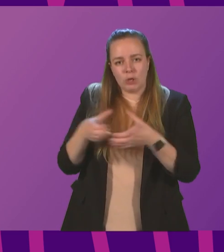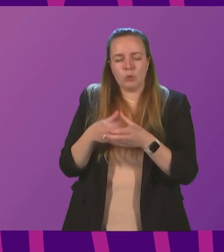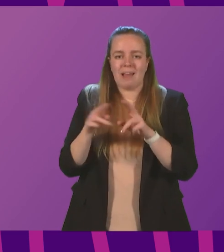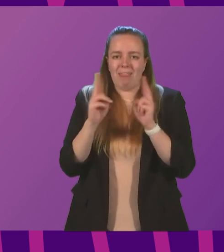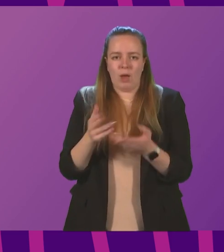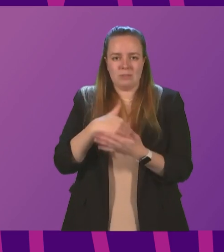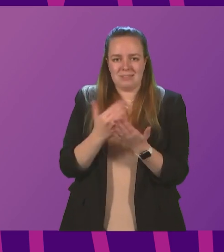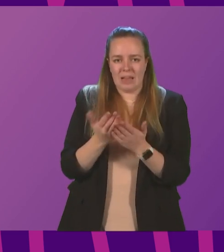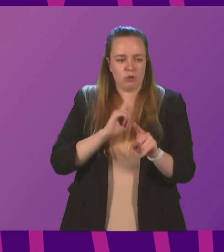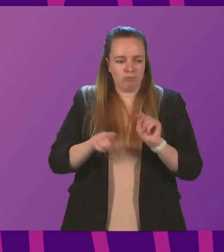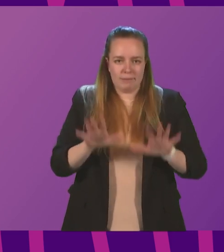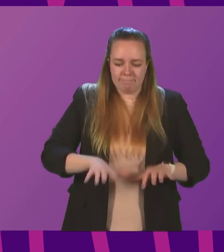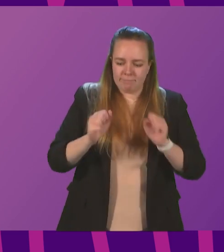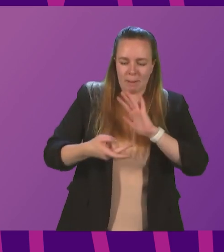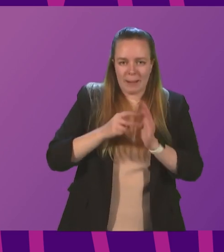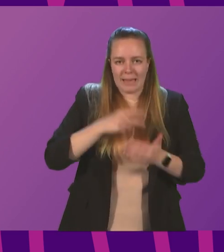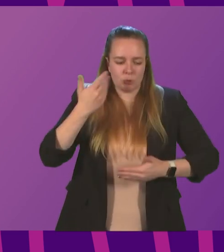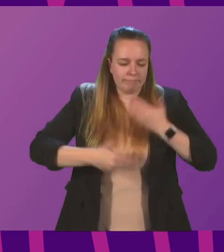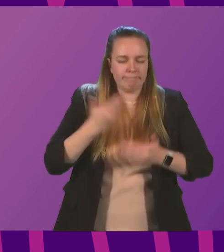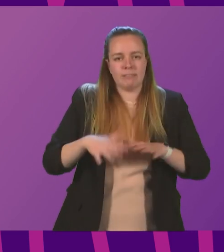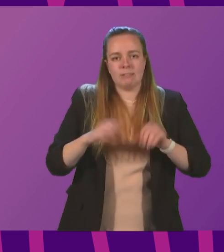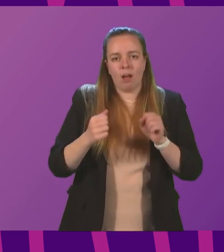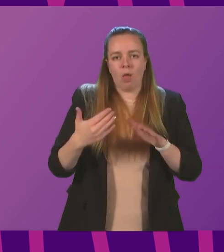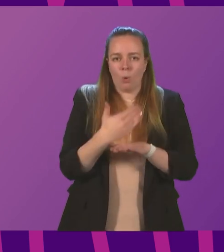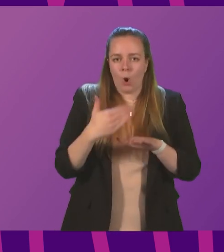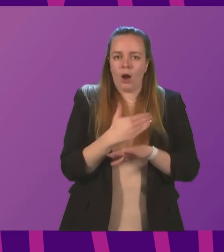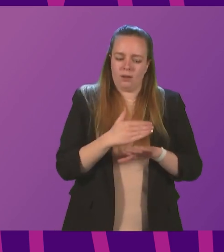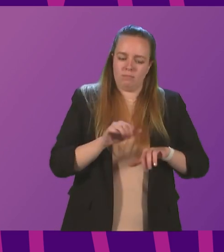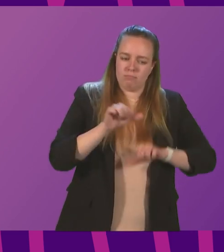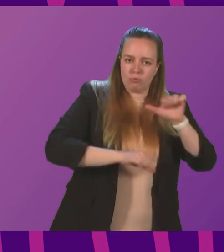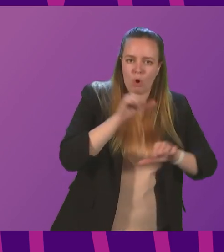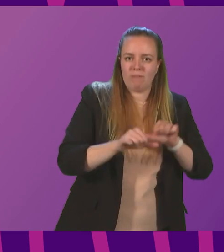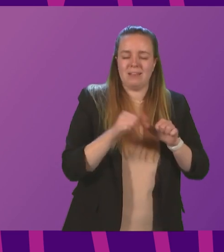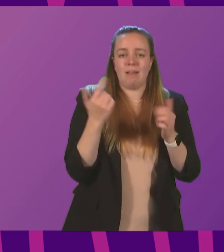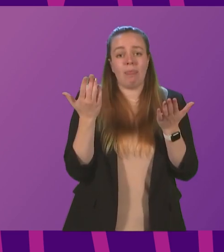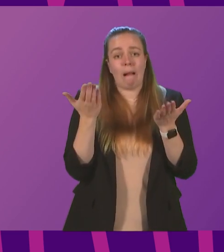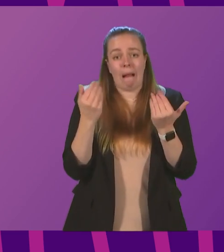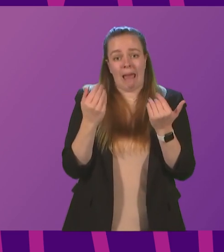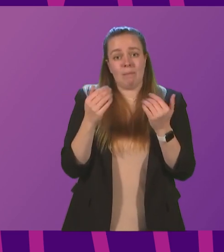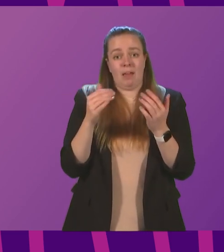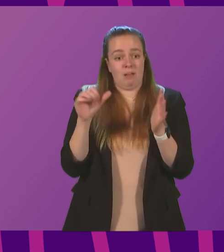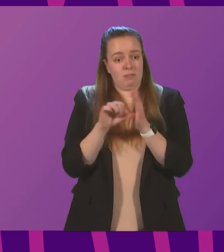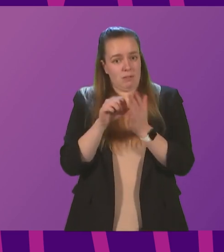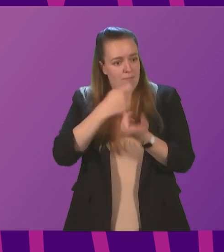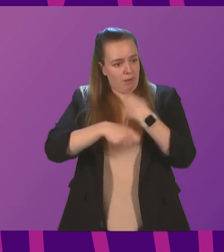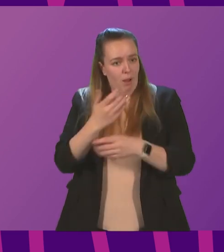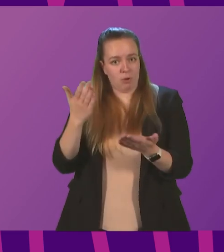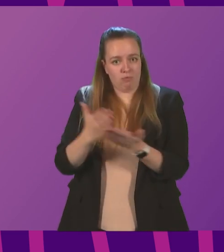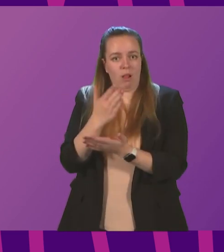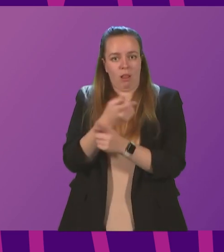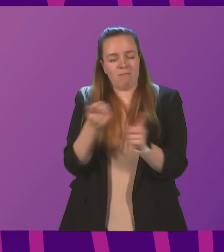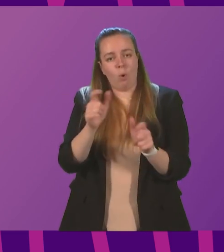draw up a plan to jumpstart this vital work and begin the process of making the lofty climate rhetoric a reality for people here in Scotland?